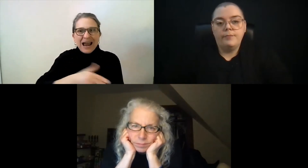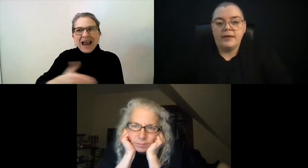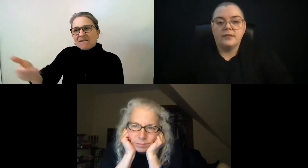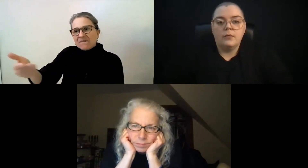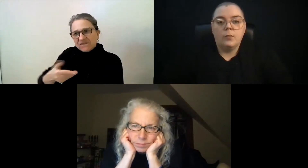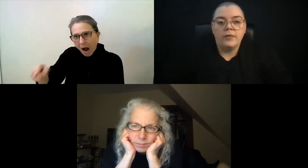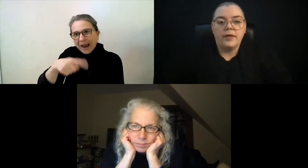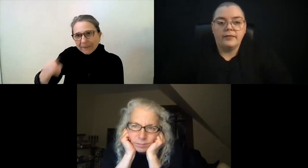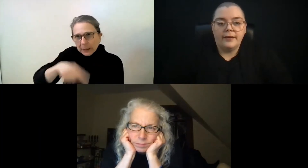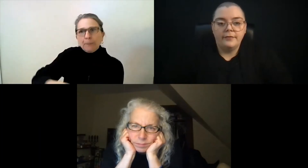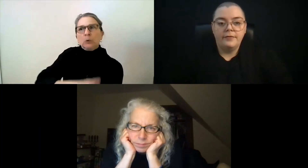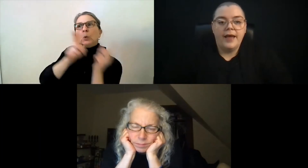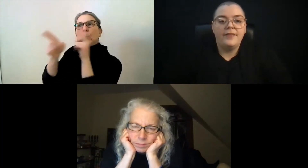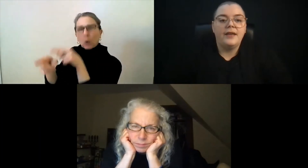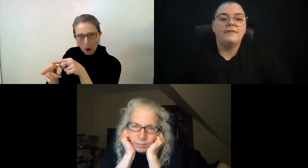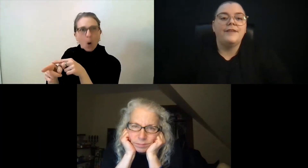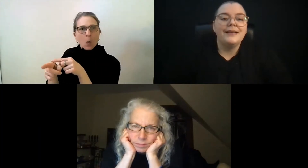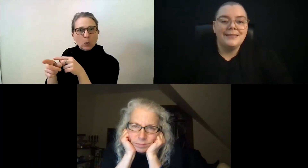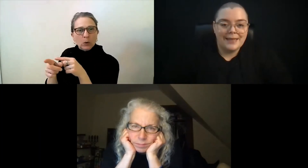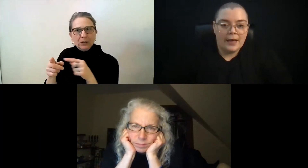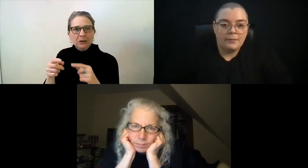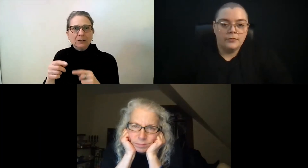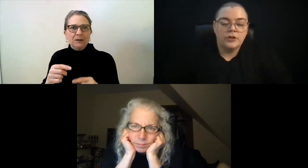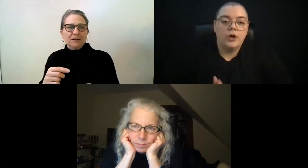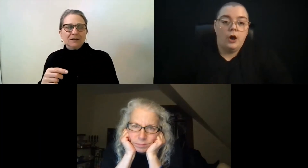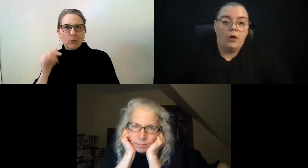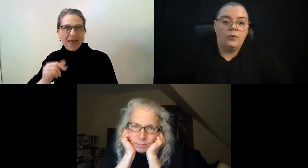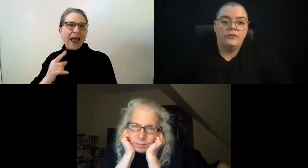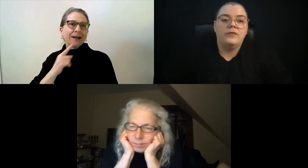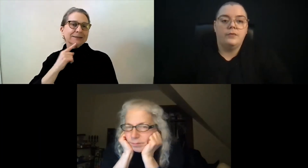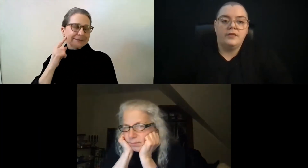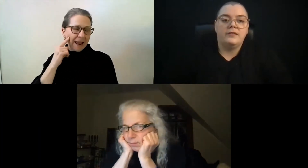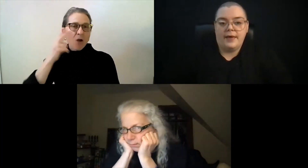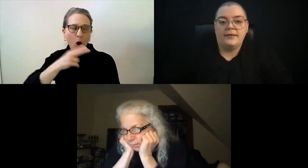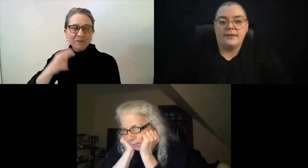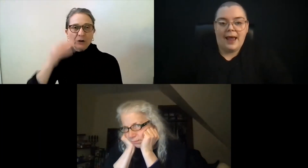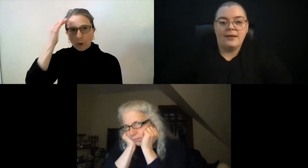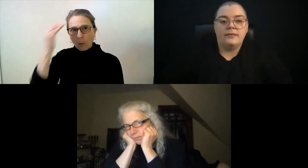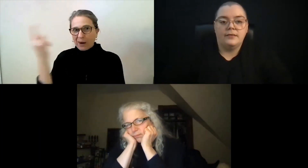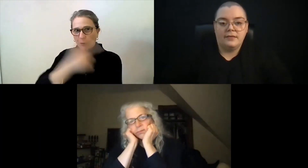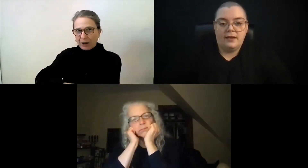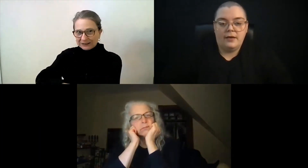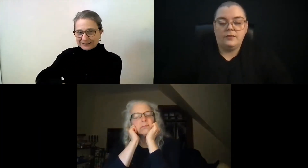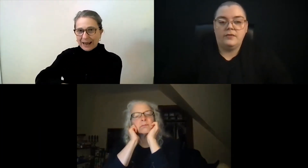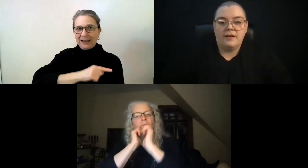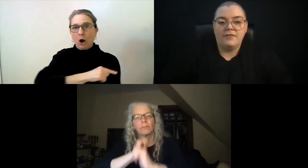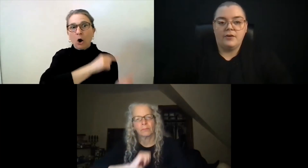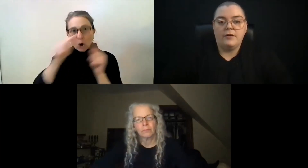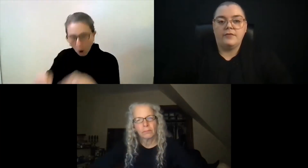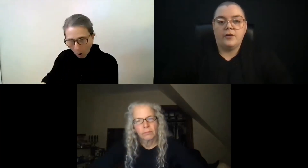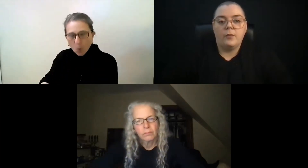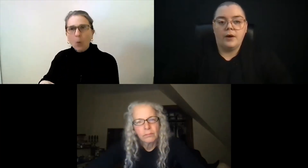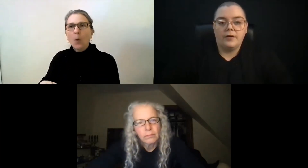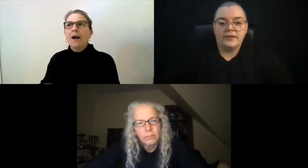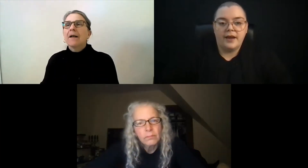know, based on where they live, and then invites them to go to this event at the state house, the Deaf and Hard of Hearing Awareness Day.